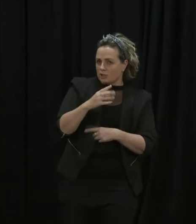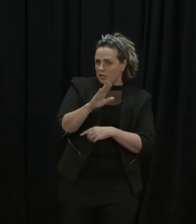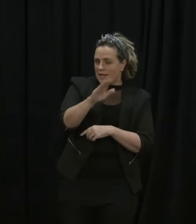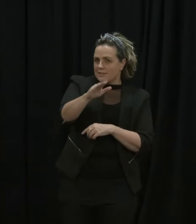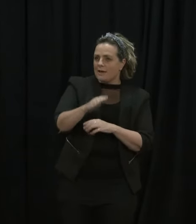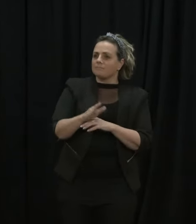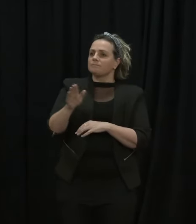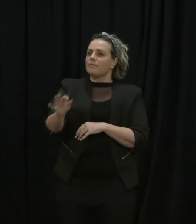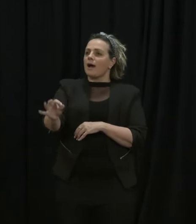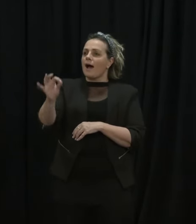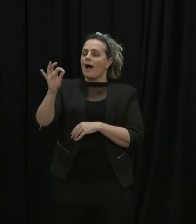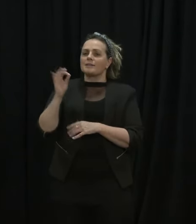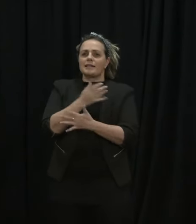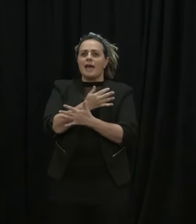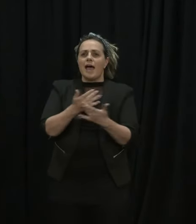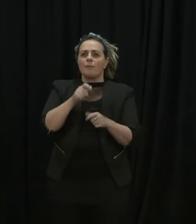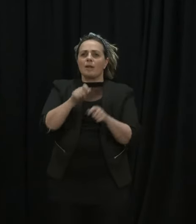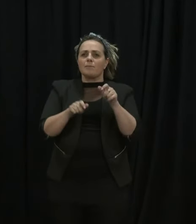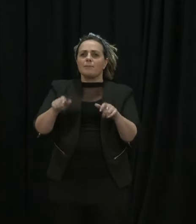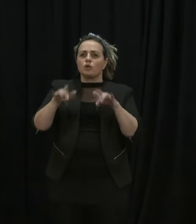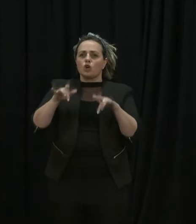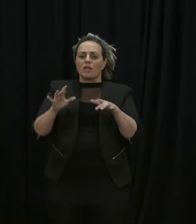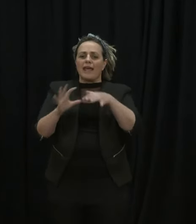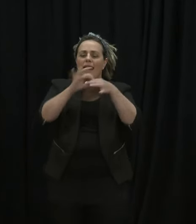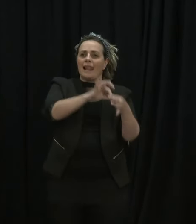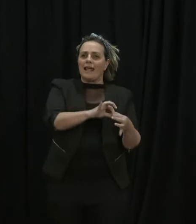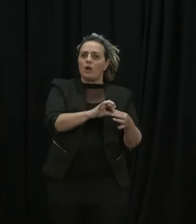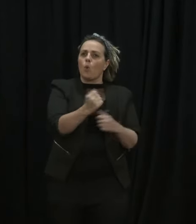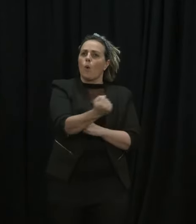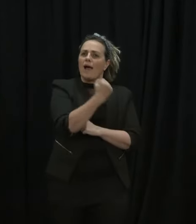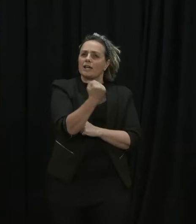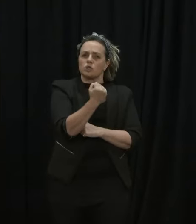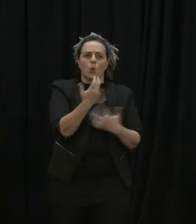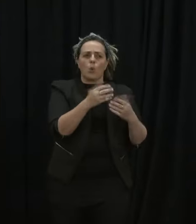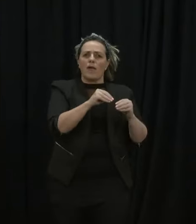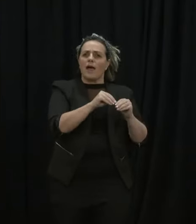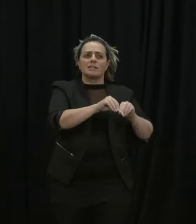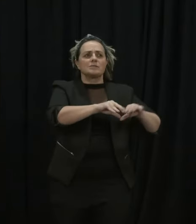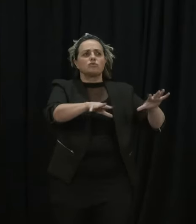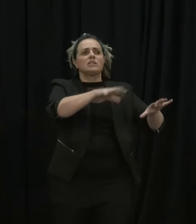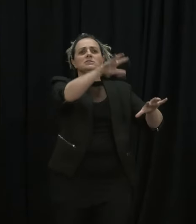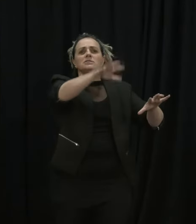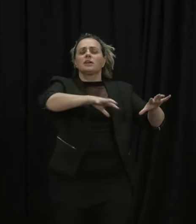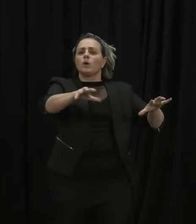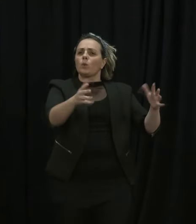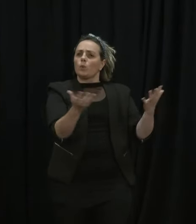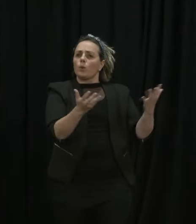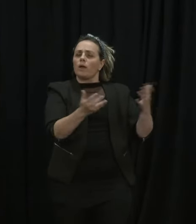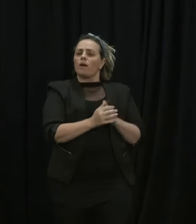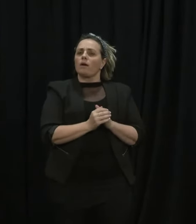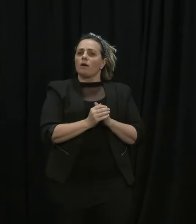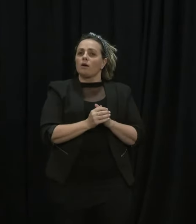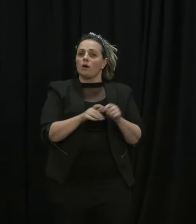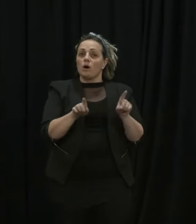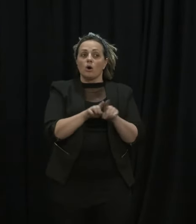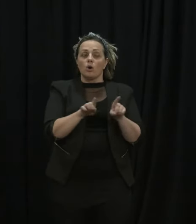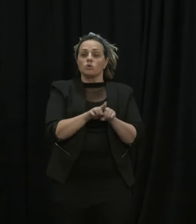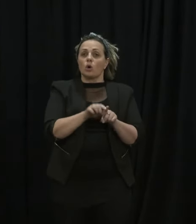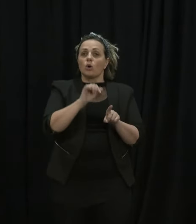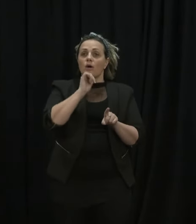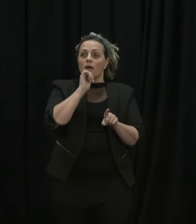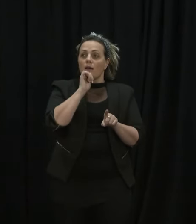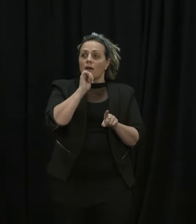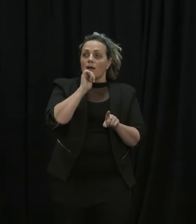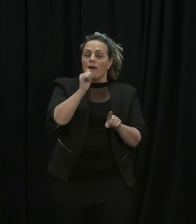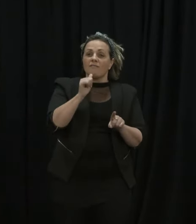you tell us how many unlinked cases there are currently in the Waikato and where they are spread? And if there are any active cases I think outside